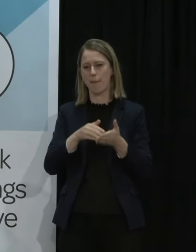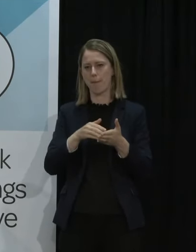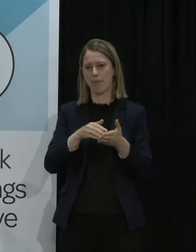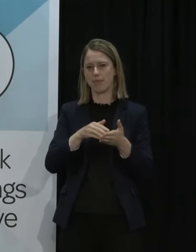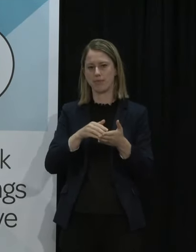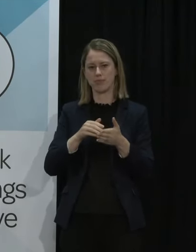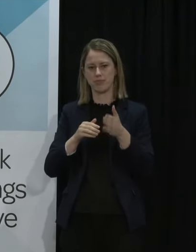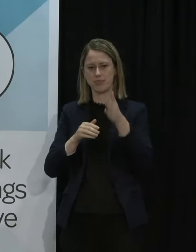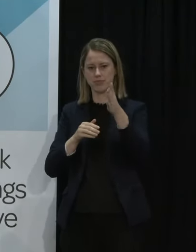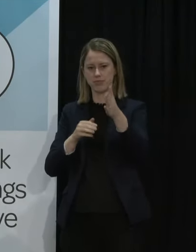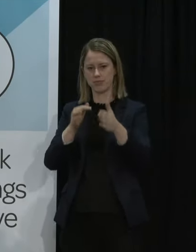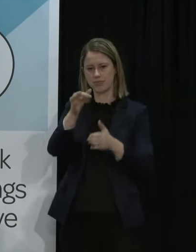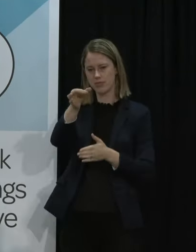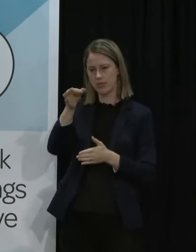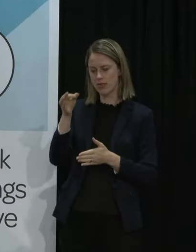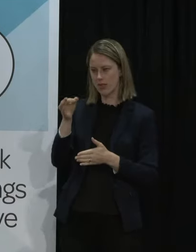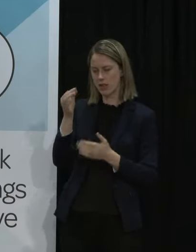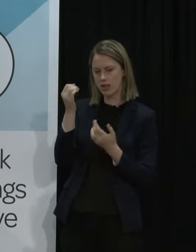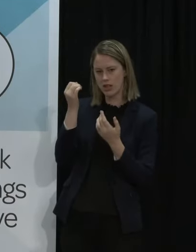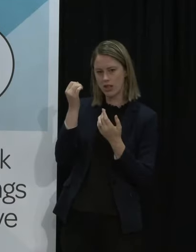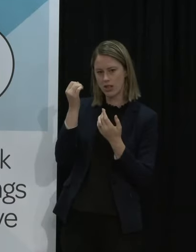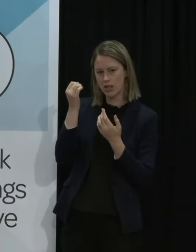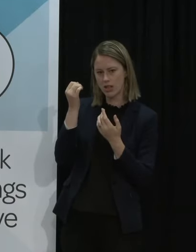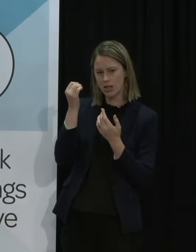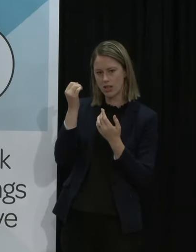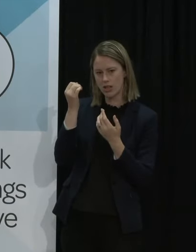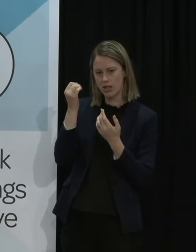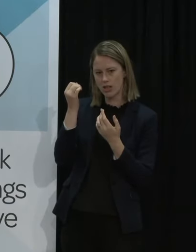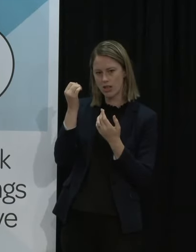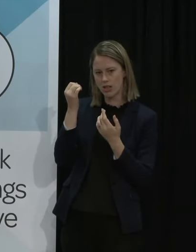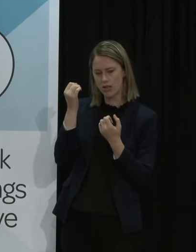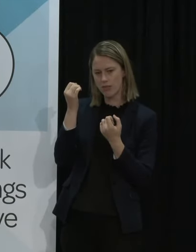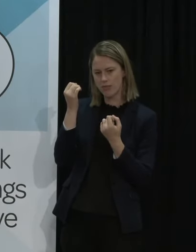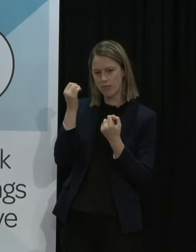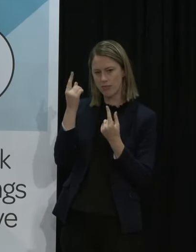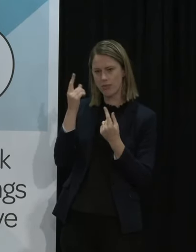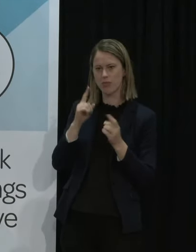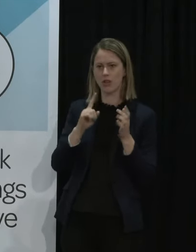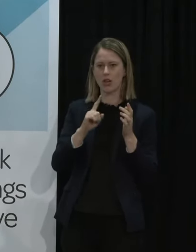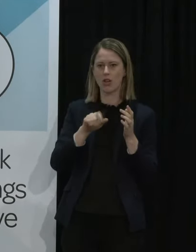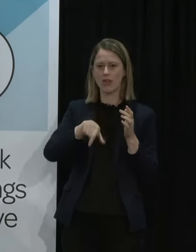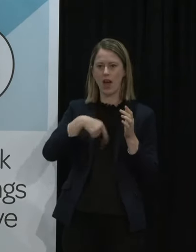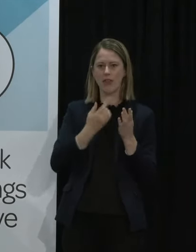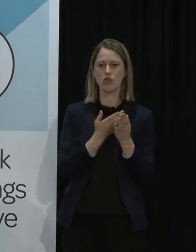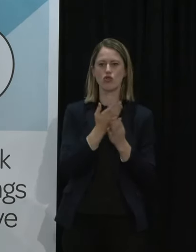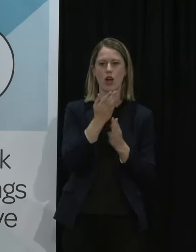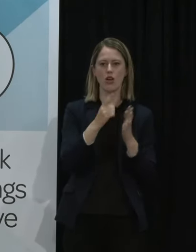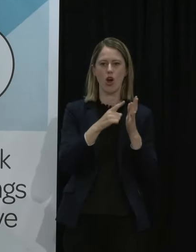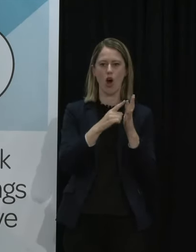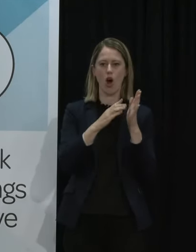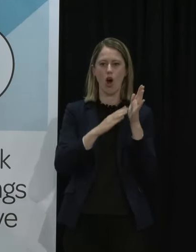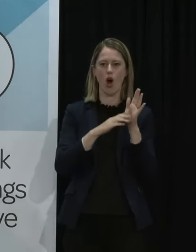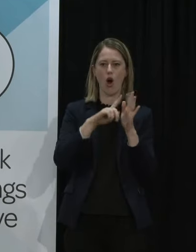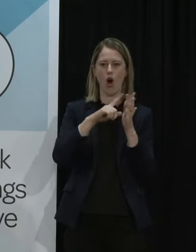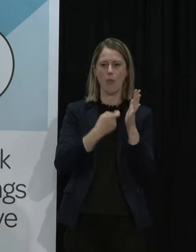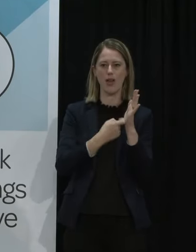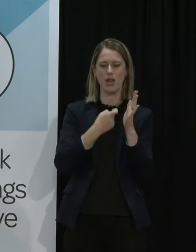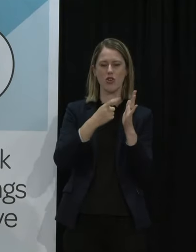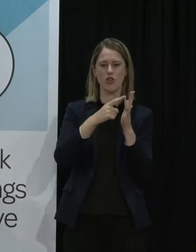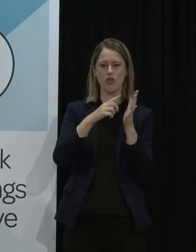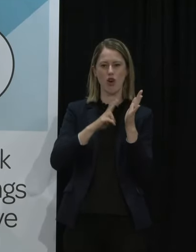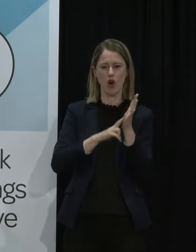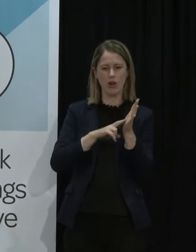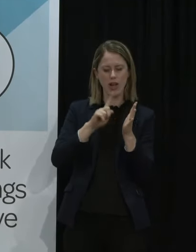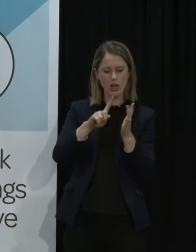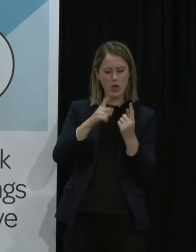's your latest understanding of the transmissibility and orality of Omicron you can flick that if you'd like